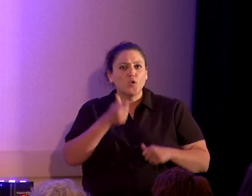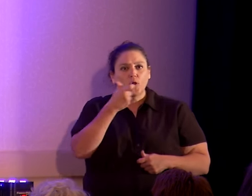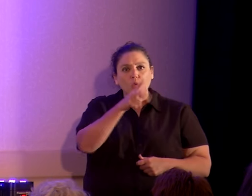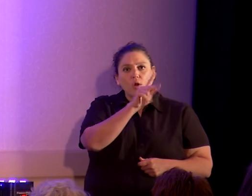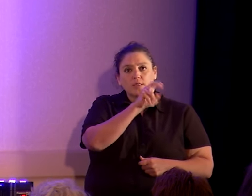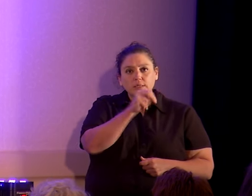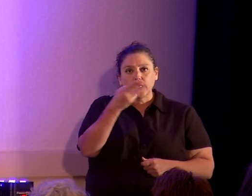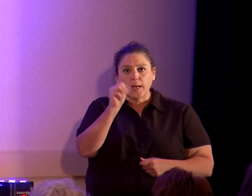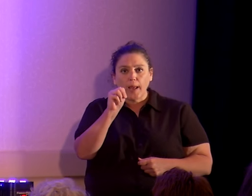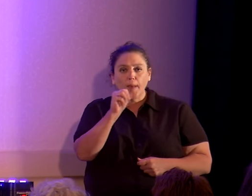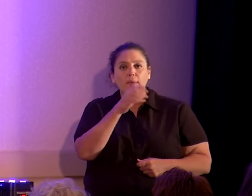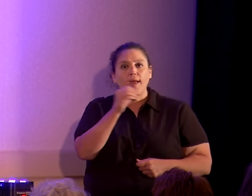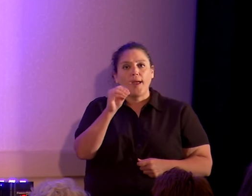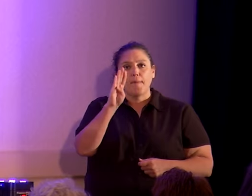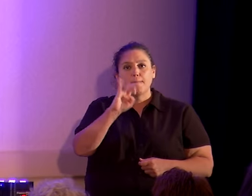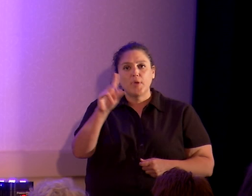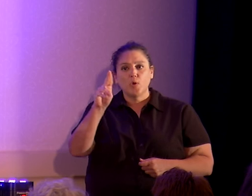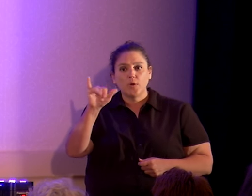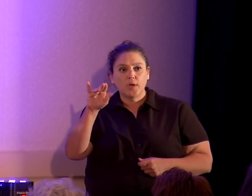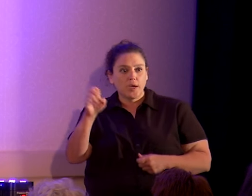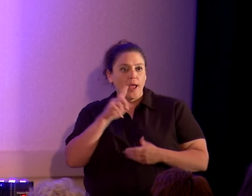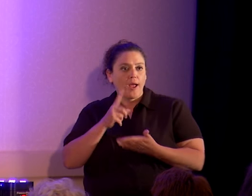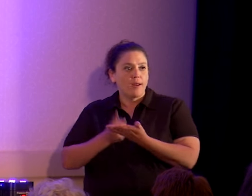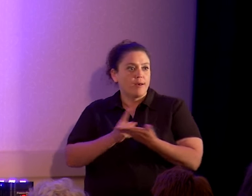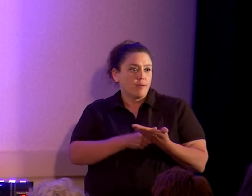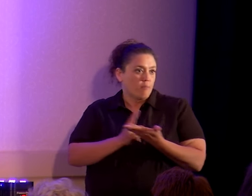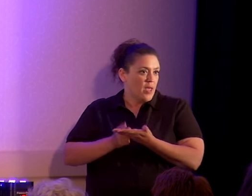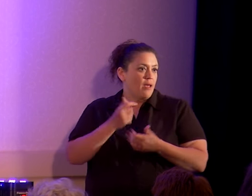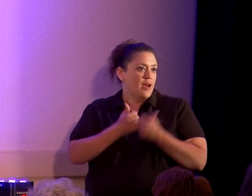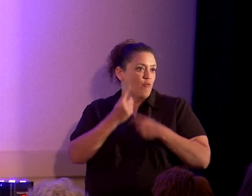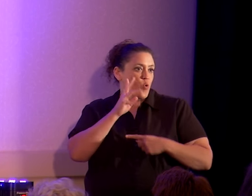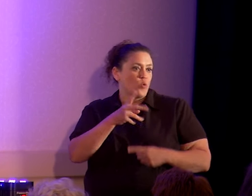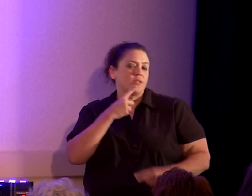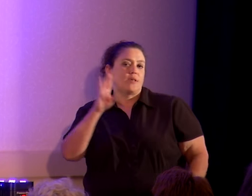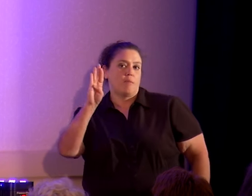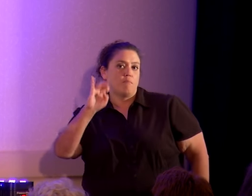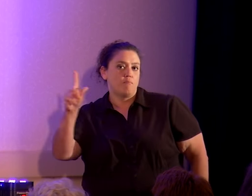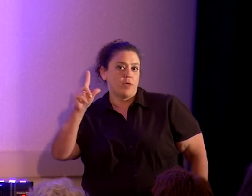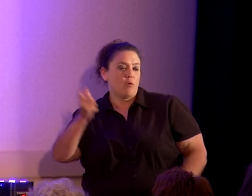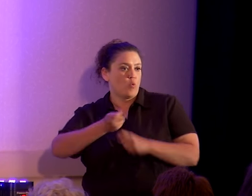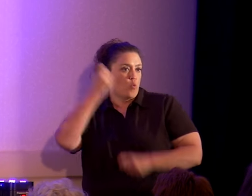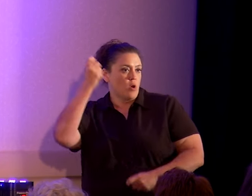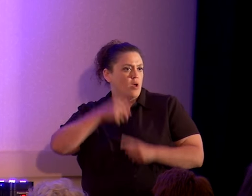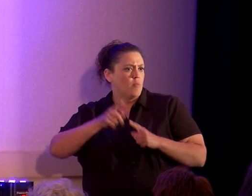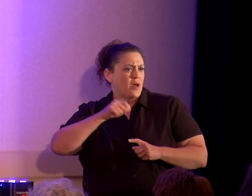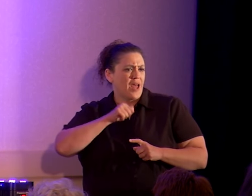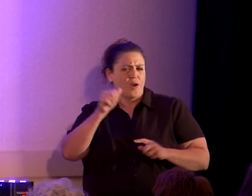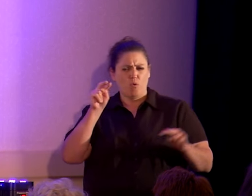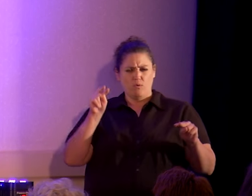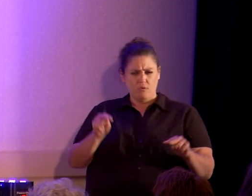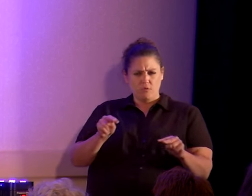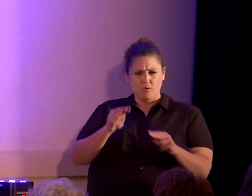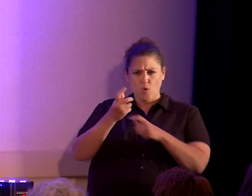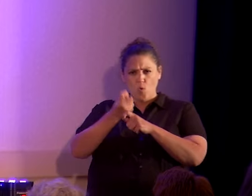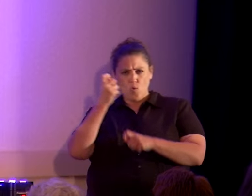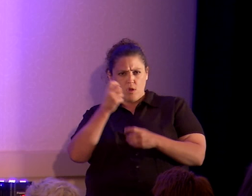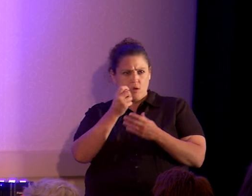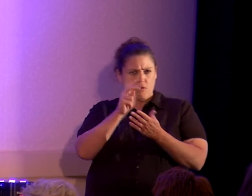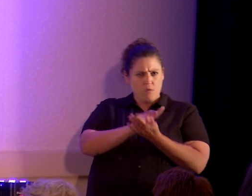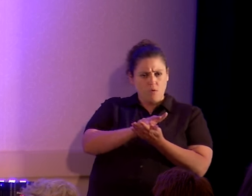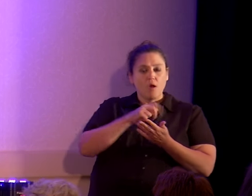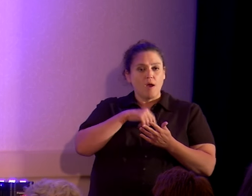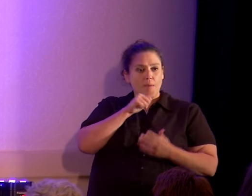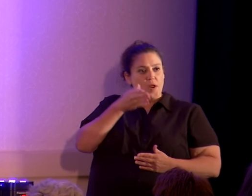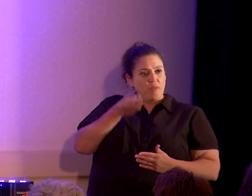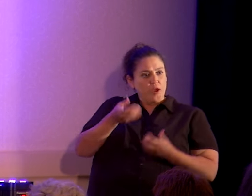Bill Nye debate, and pretty much everybody's going to say, yeah, Bill won. But I don't take a look at it as winning or losing, because I'm not there trying to change the